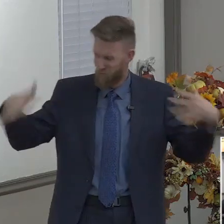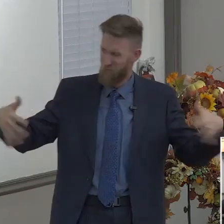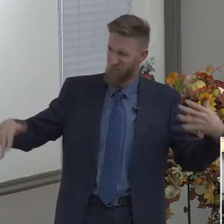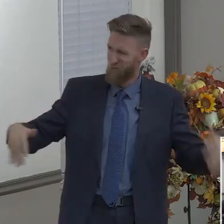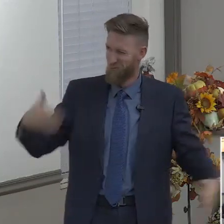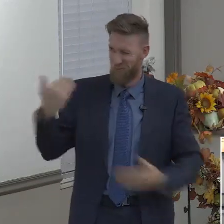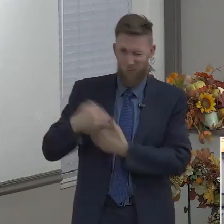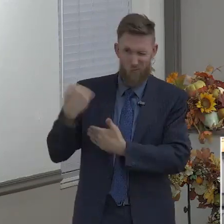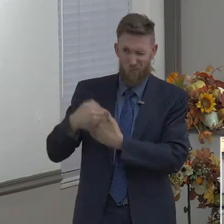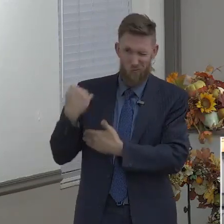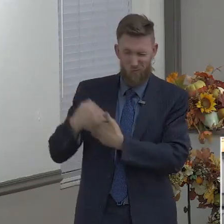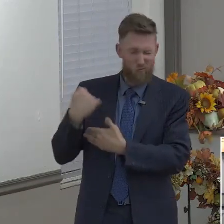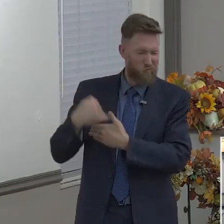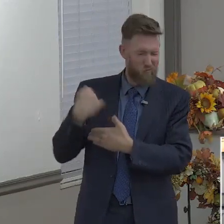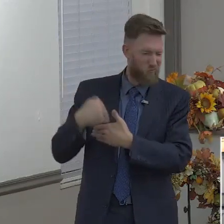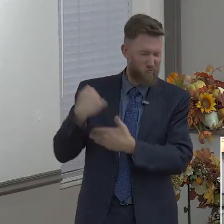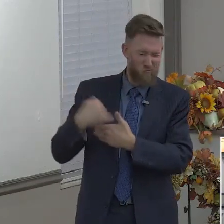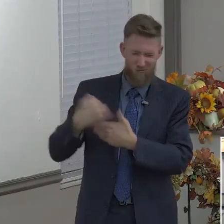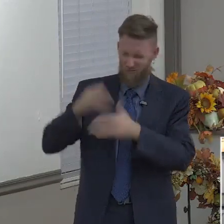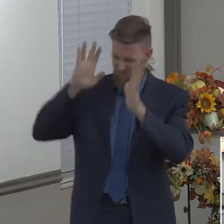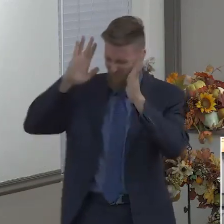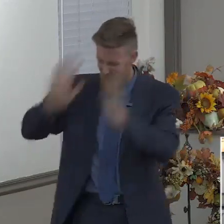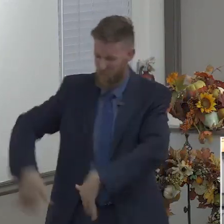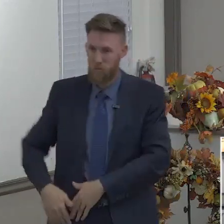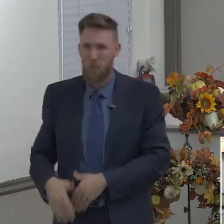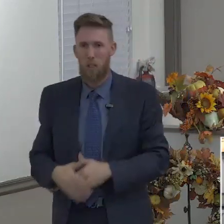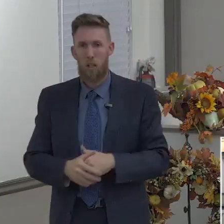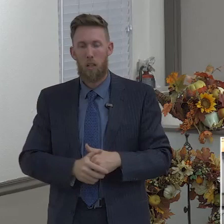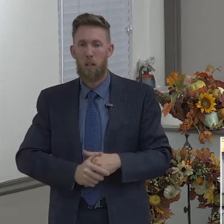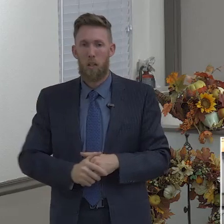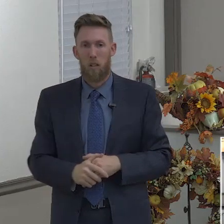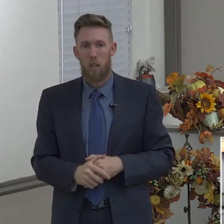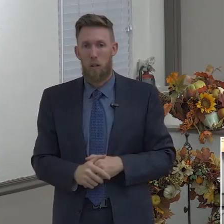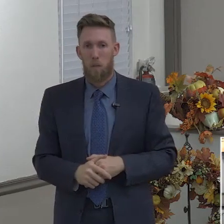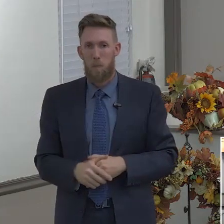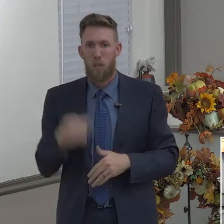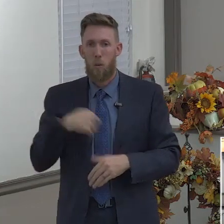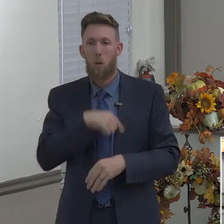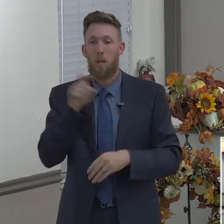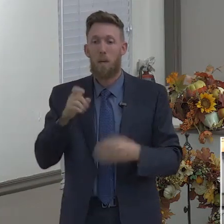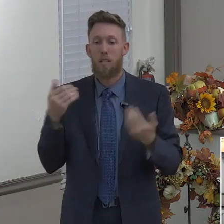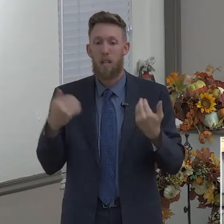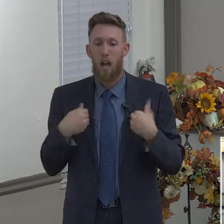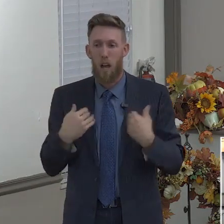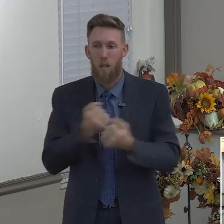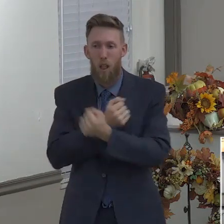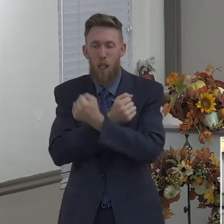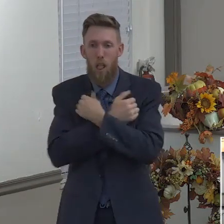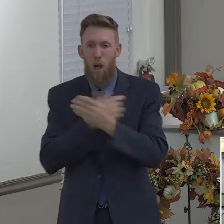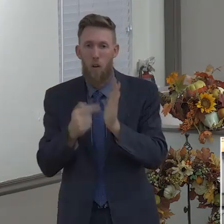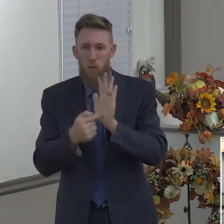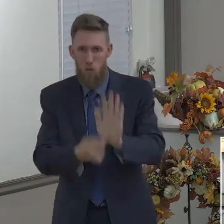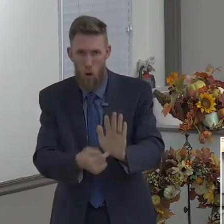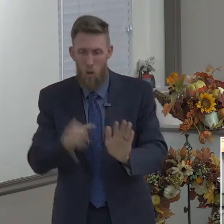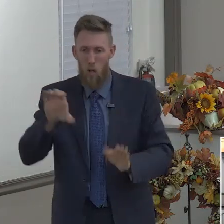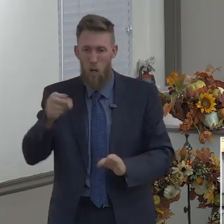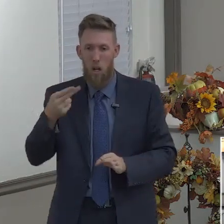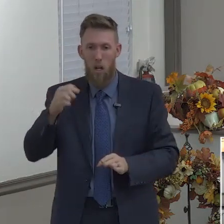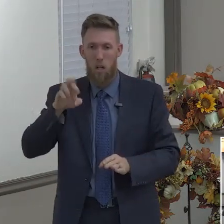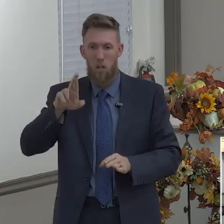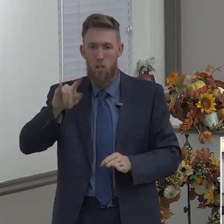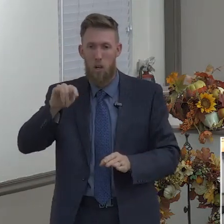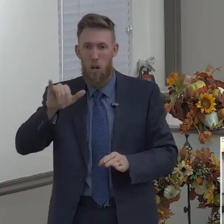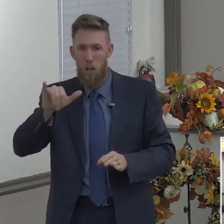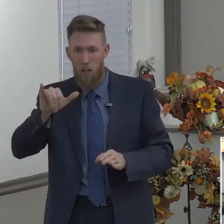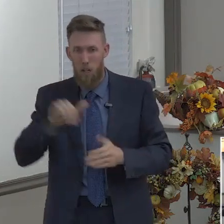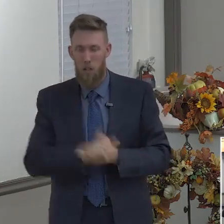have charity, Christian, it's important that we have charity. That we truly love one another. That we are not two-faced. That our love is